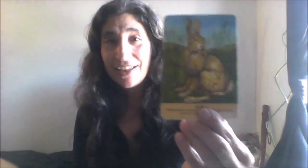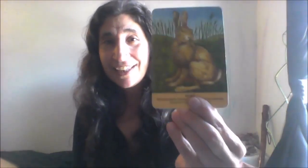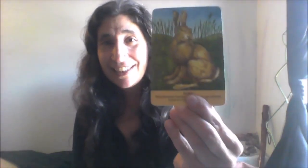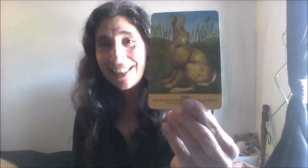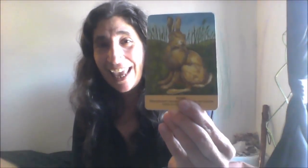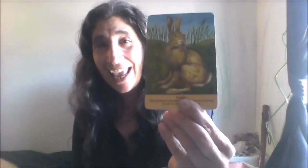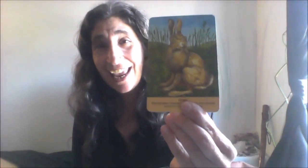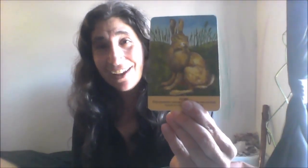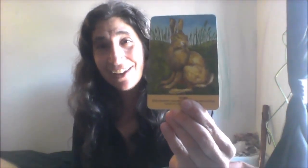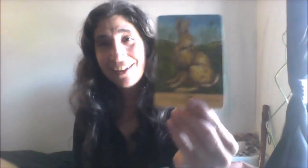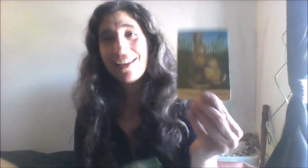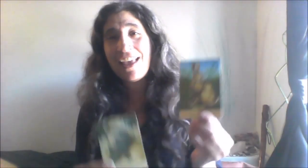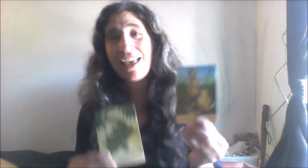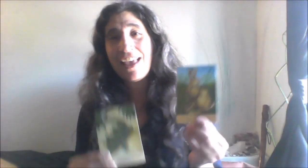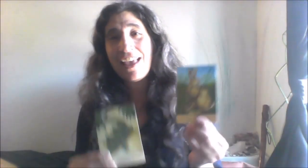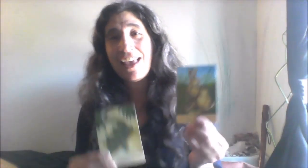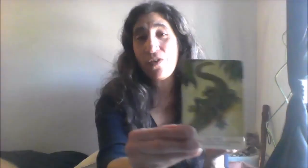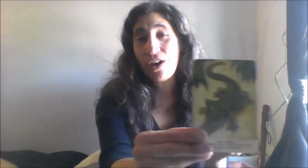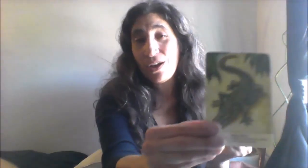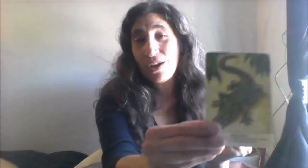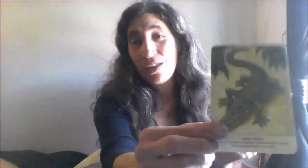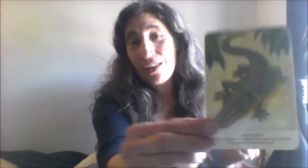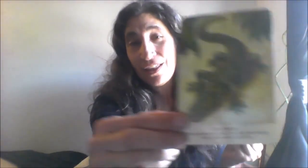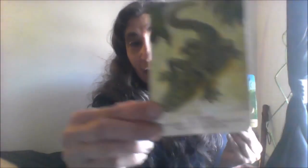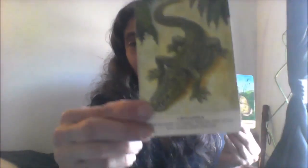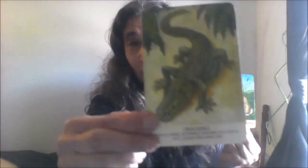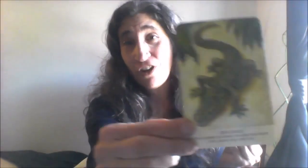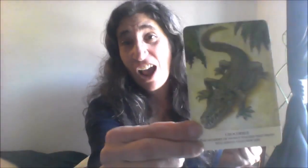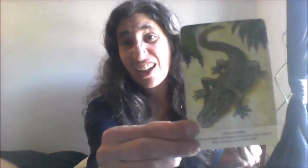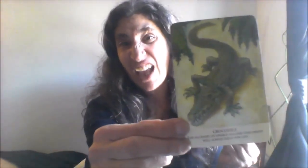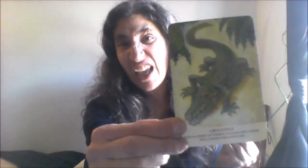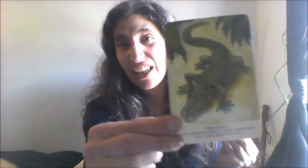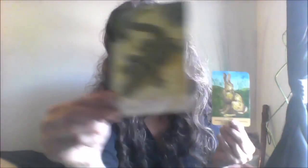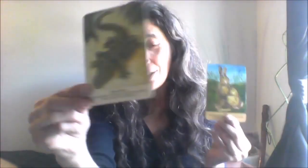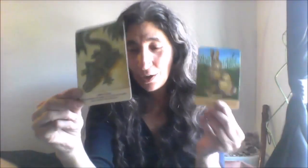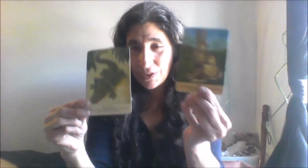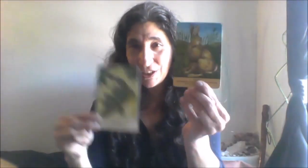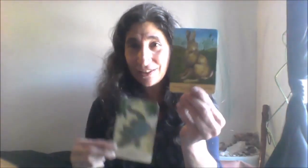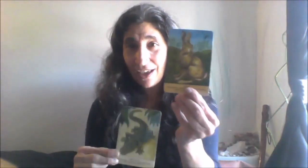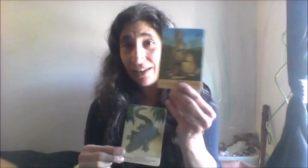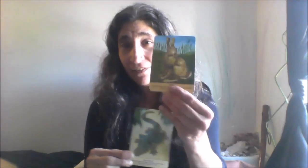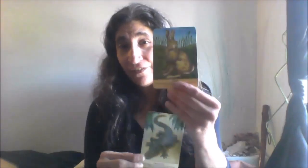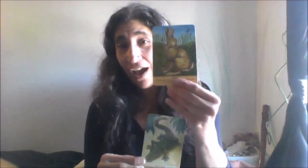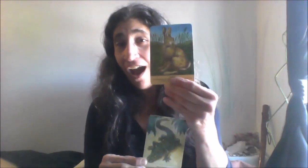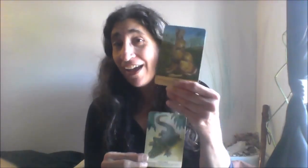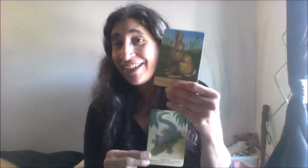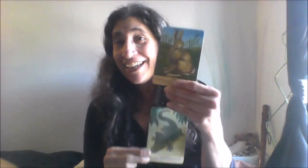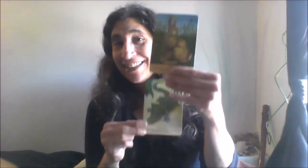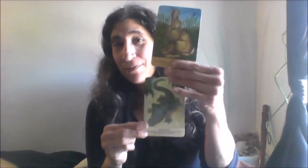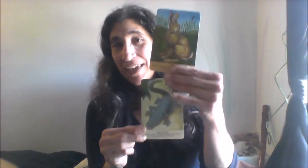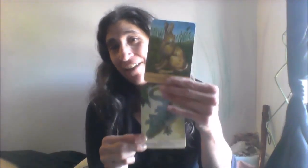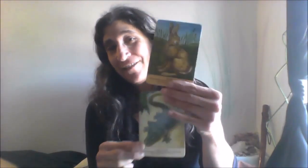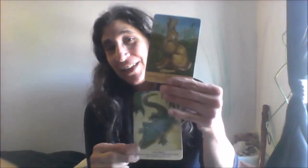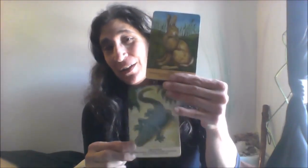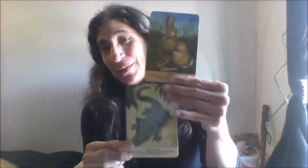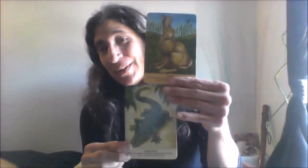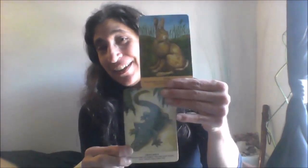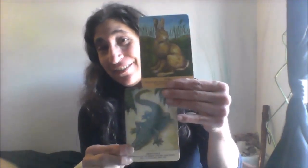the crocodile which is kind of odd that we have you know right we have pray